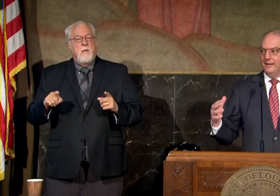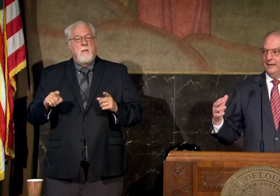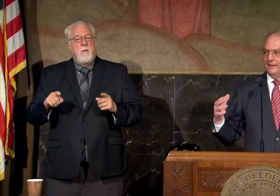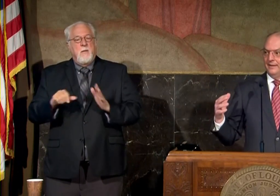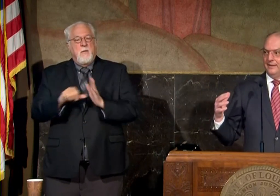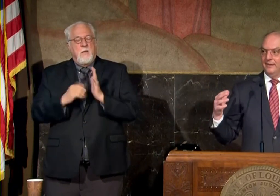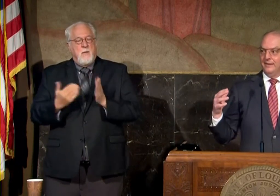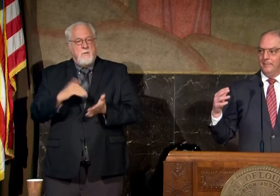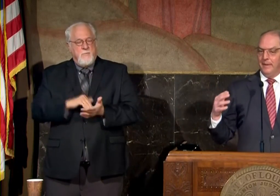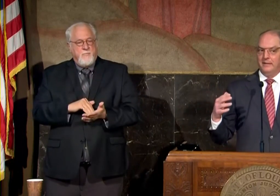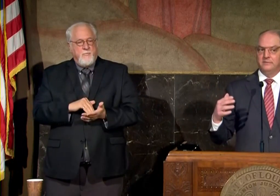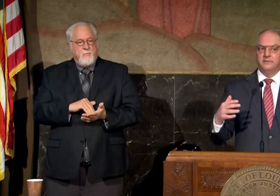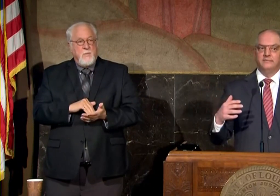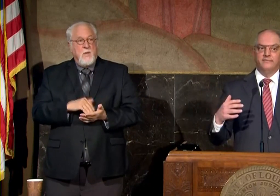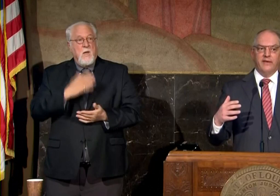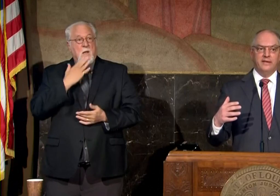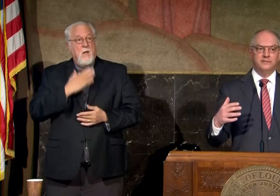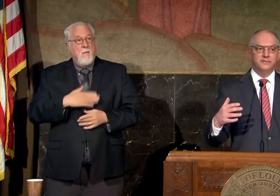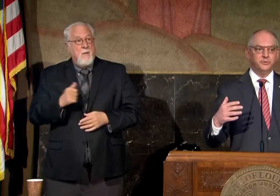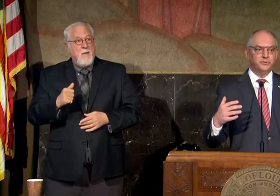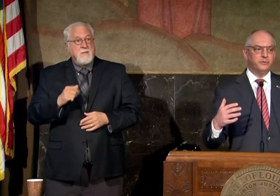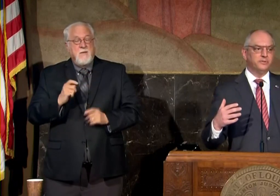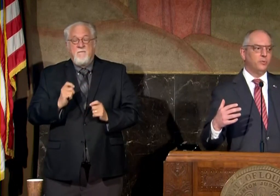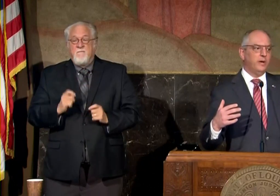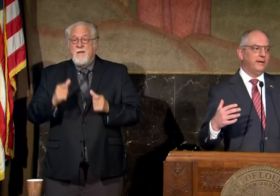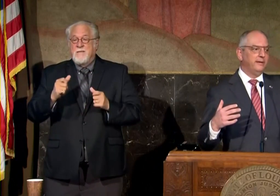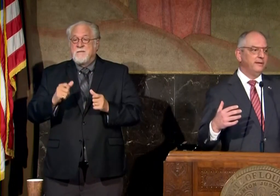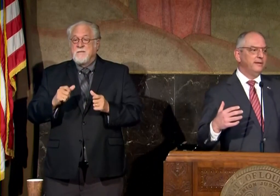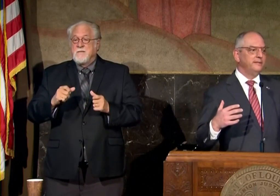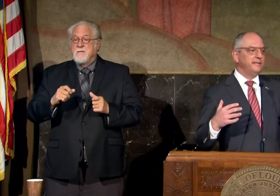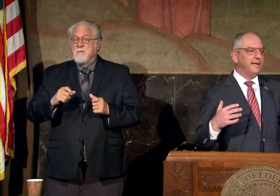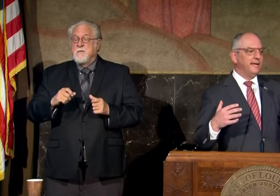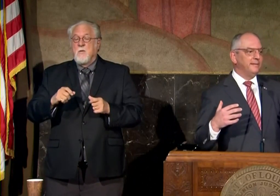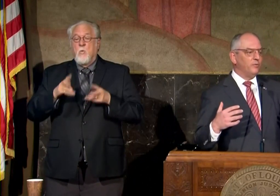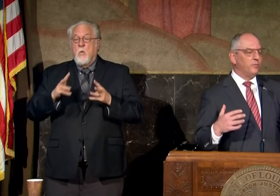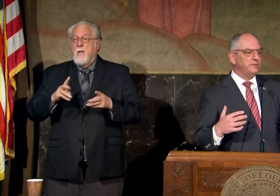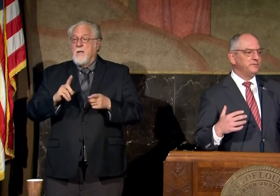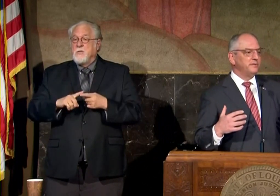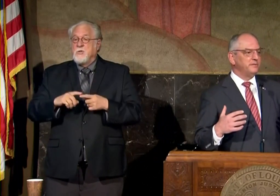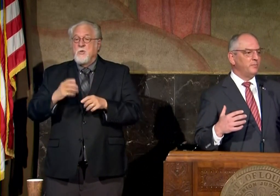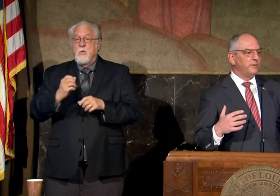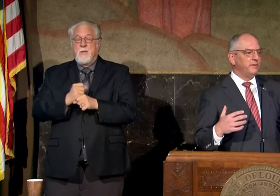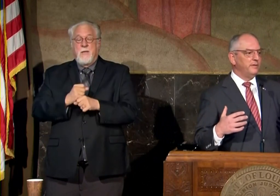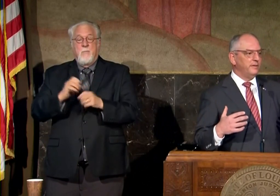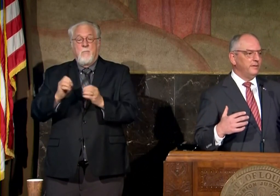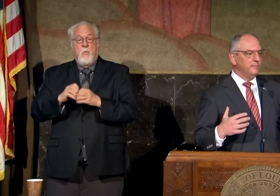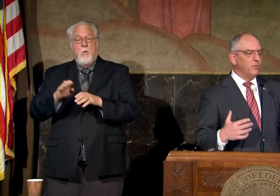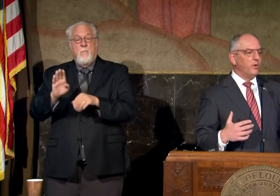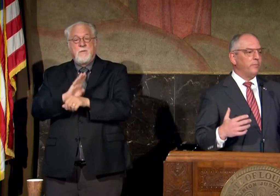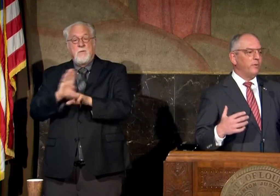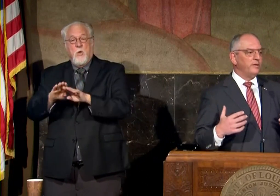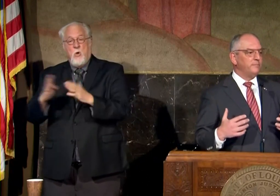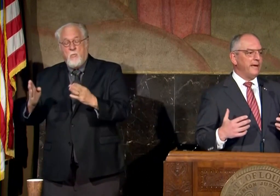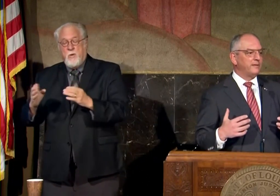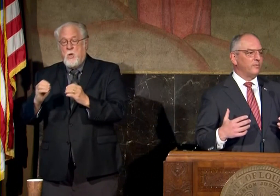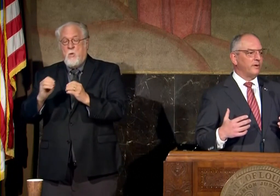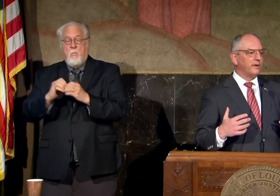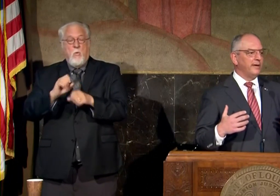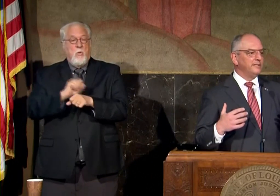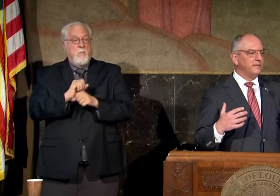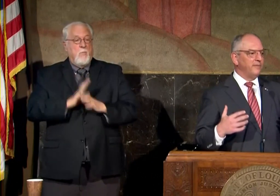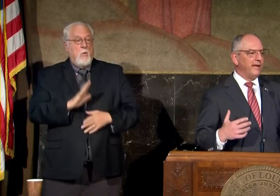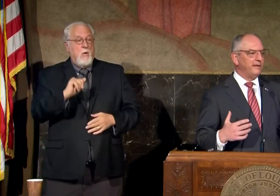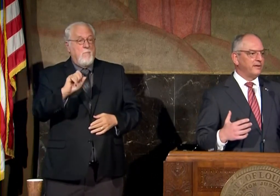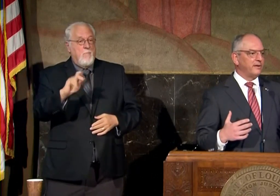the best fastest surest way to get more businesses open more employees back to